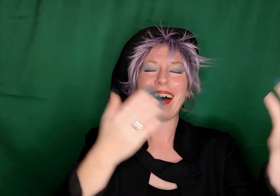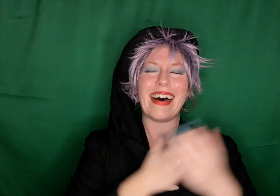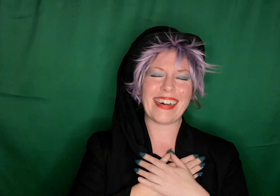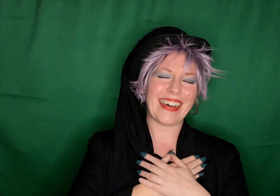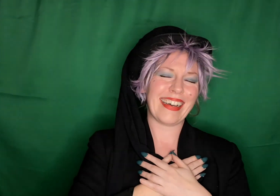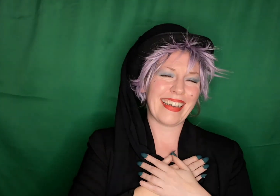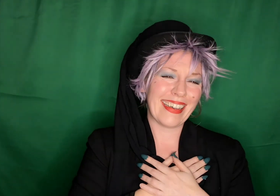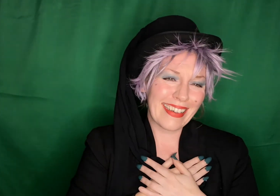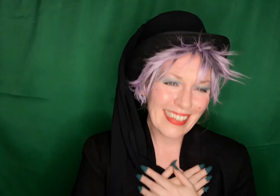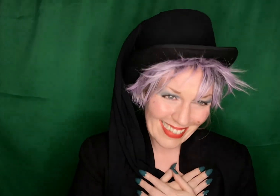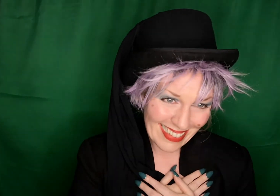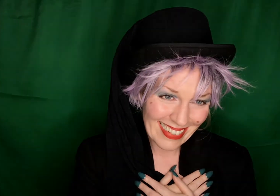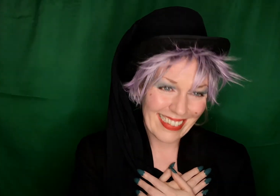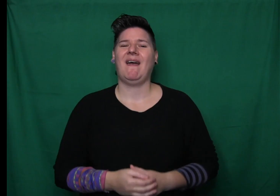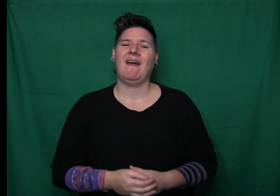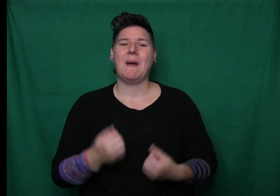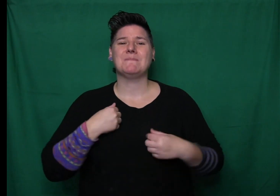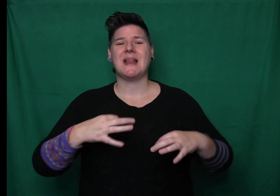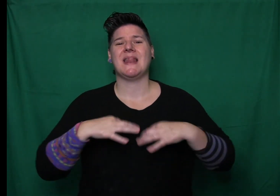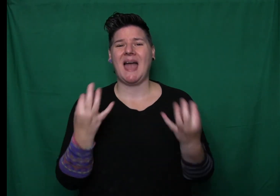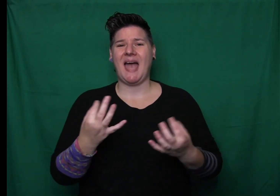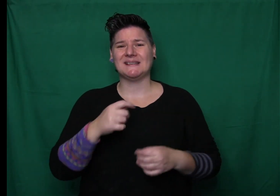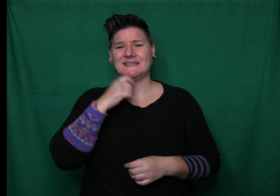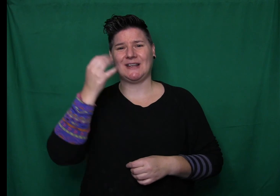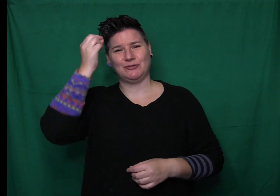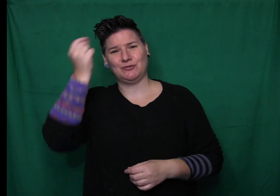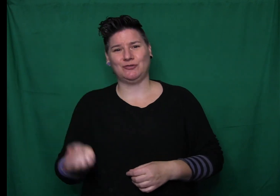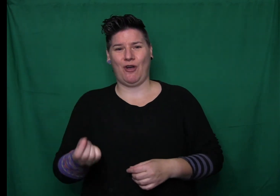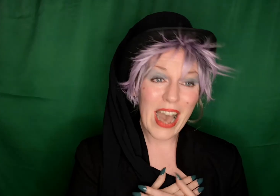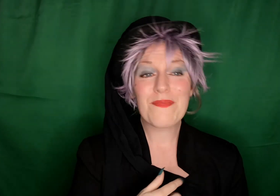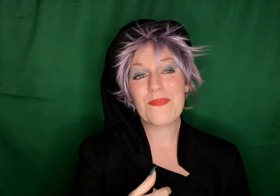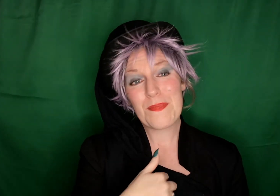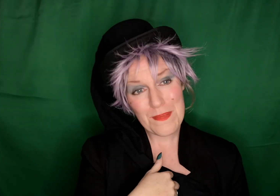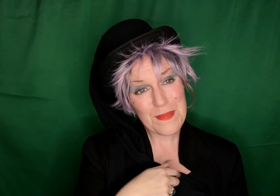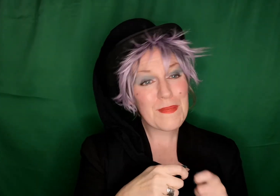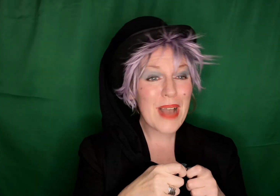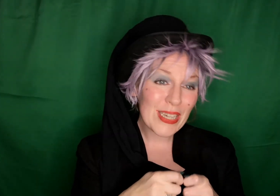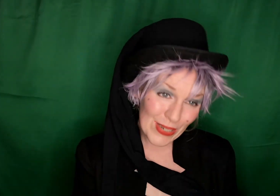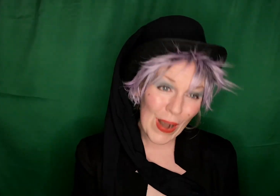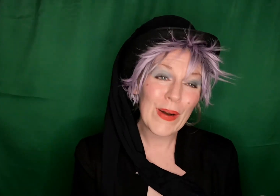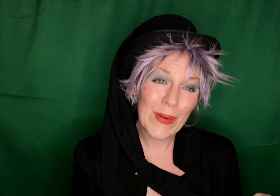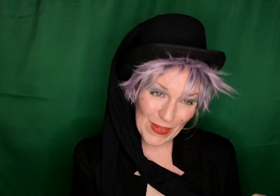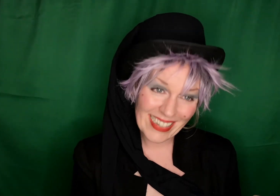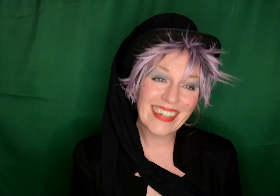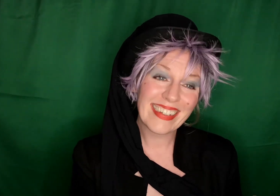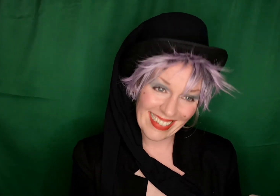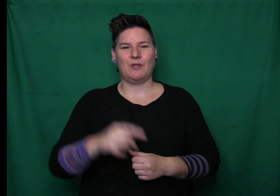Oh, I'm glad, said Dory. Me too, said the big witch. Dory fell